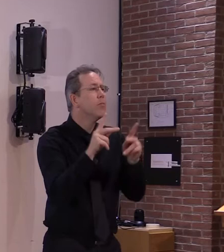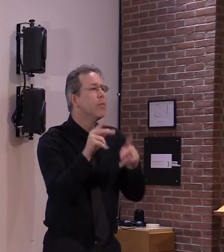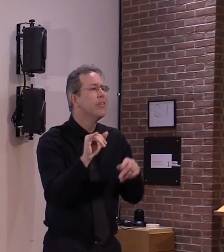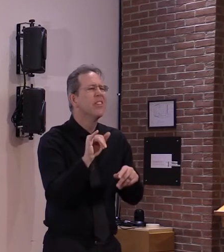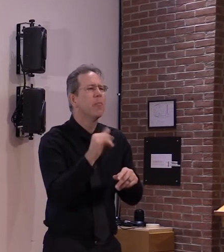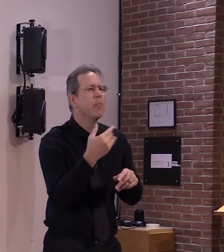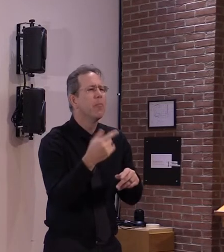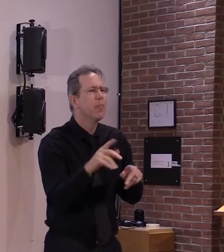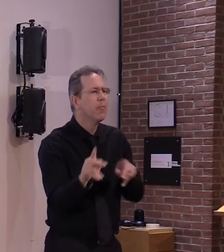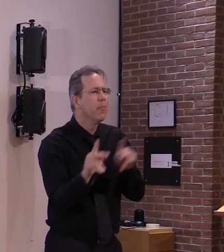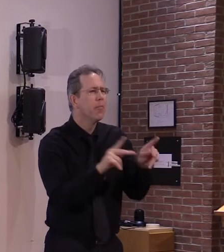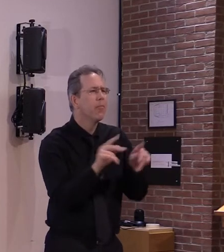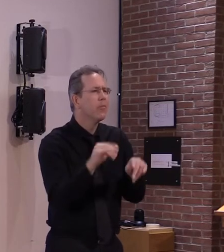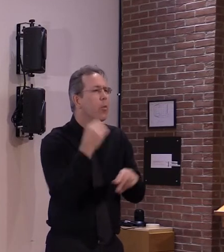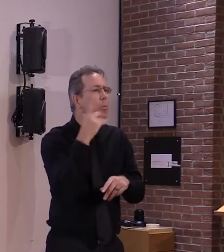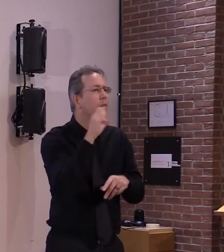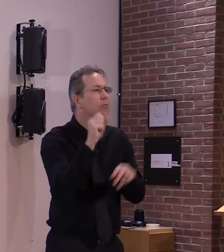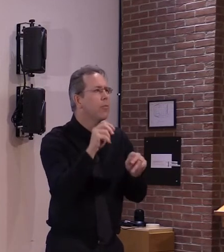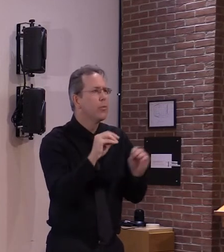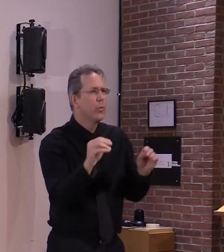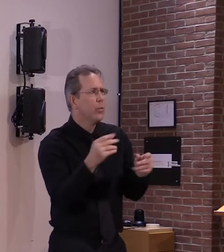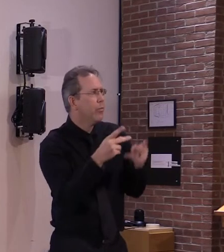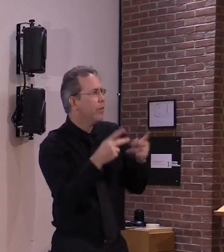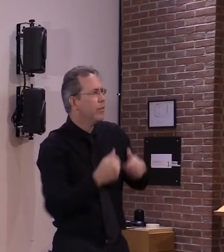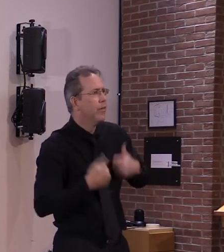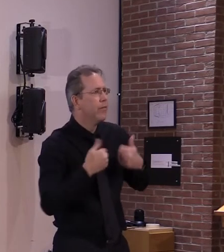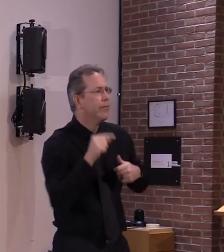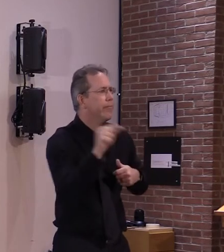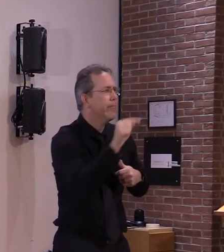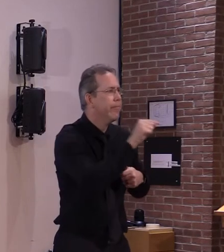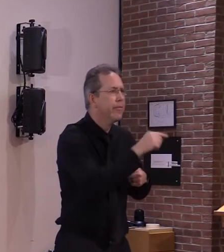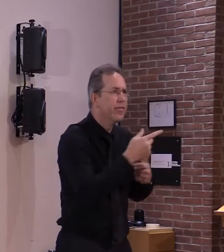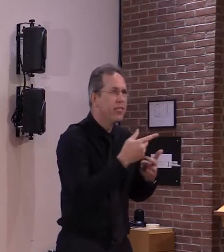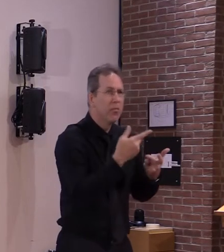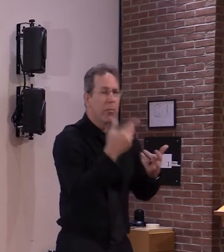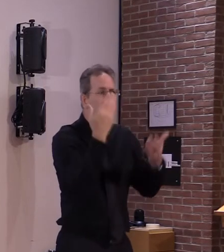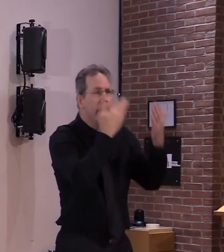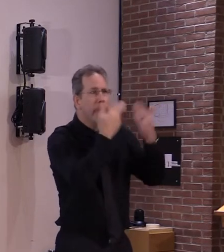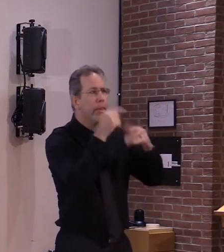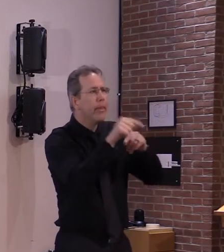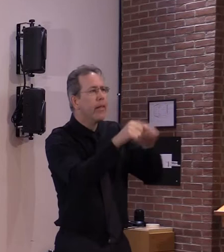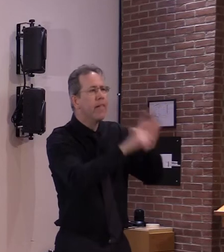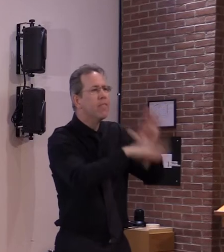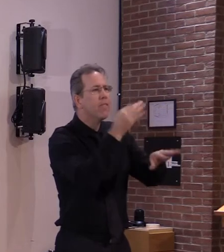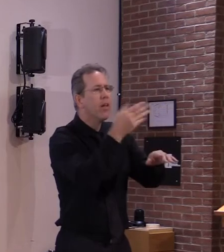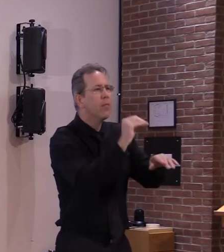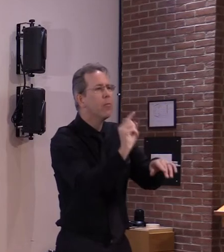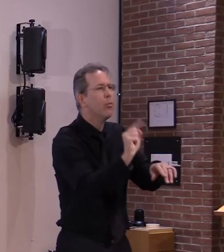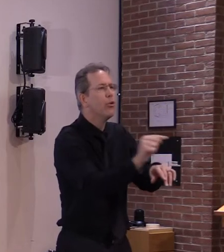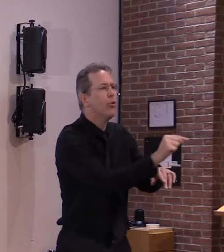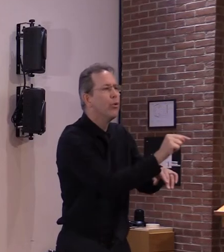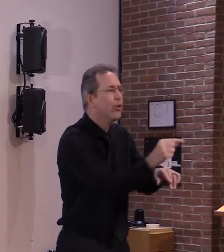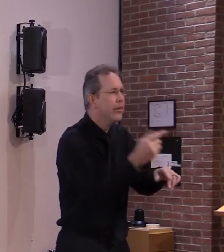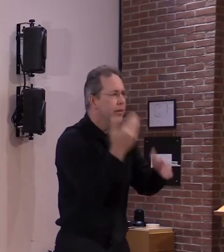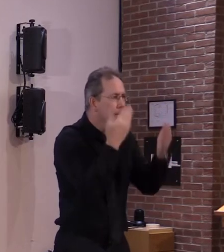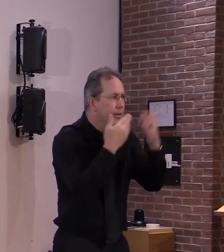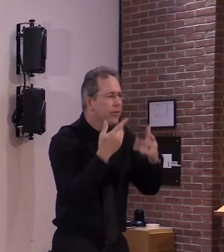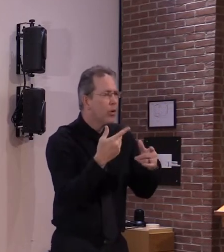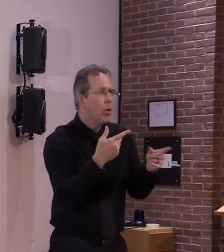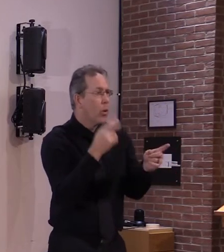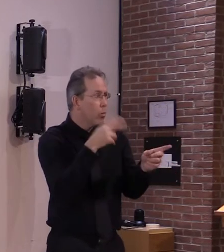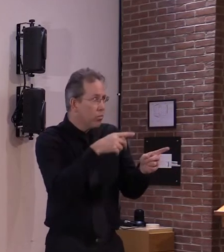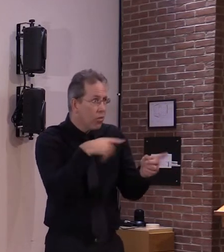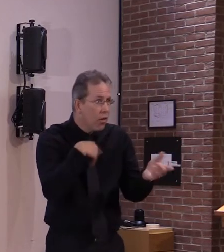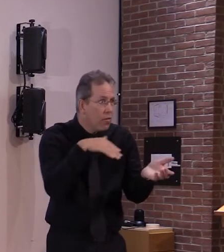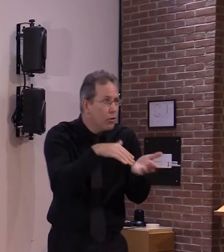population that again can be hard to find may not be as trusting of the health care system but we do have many structures